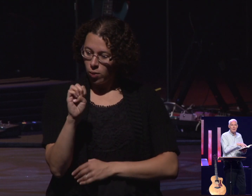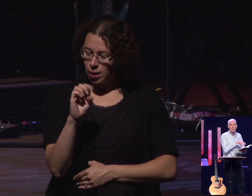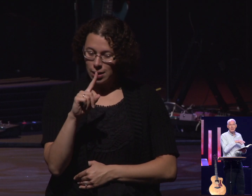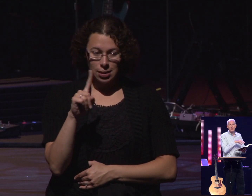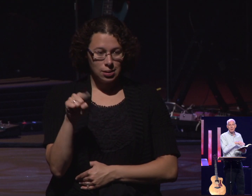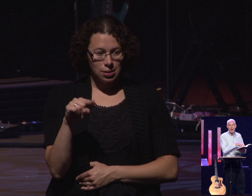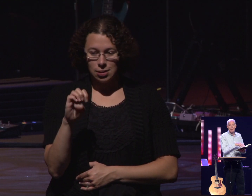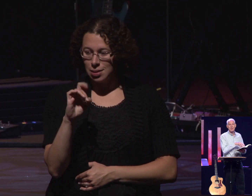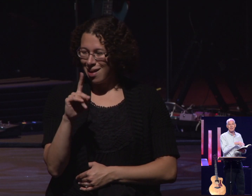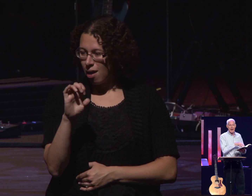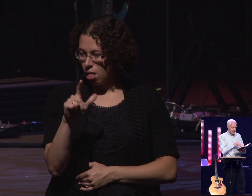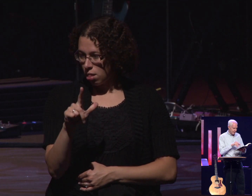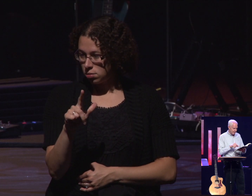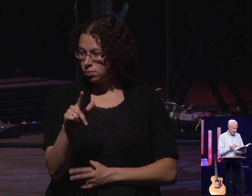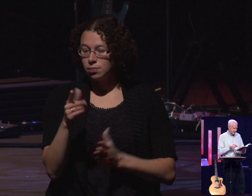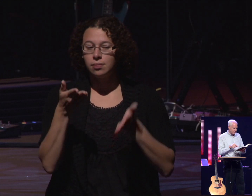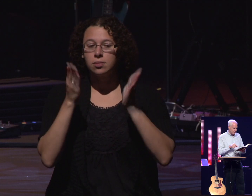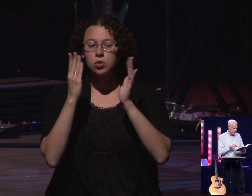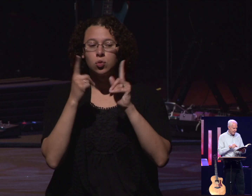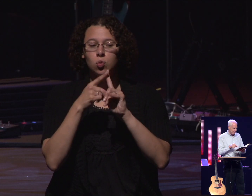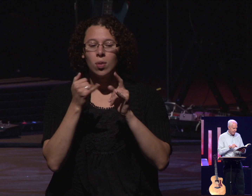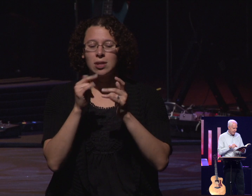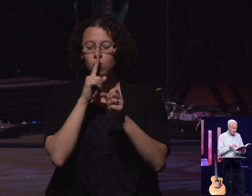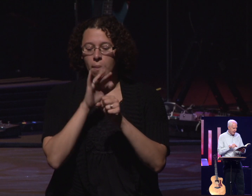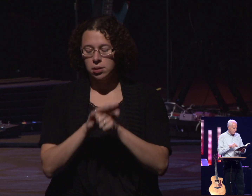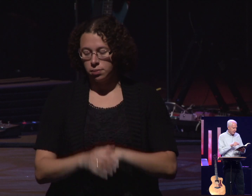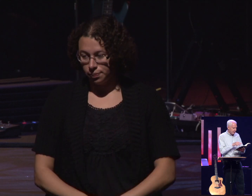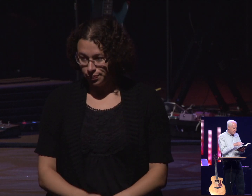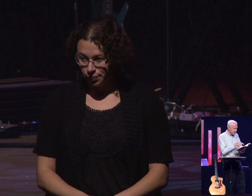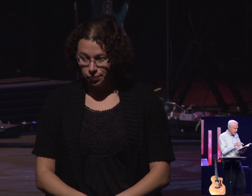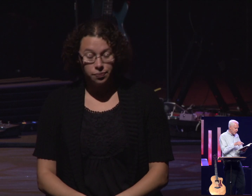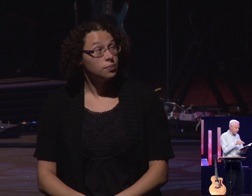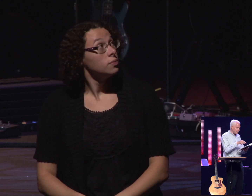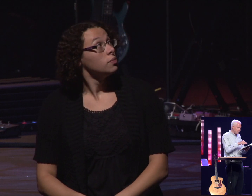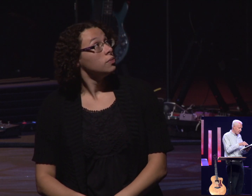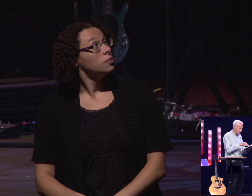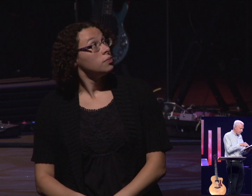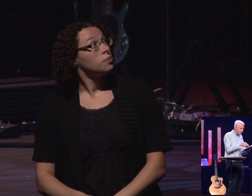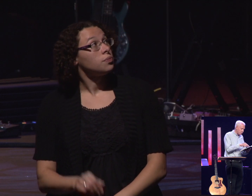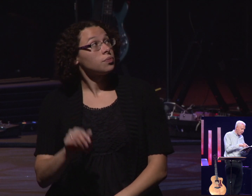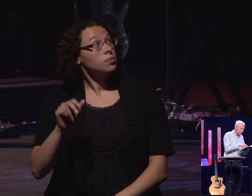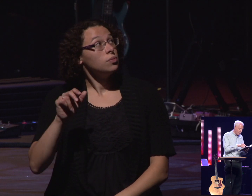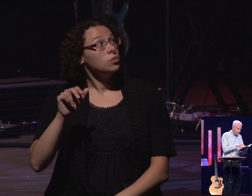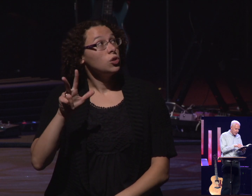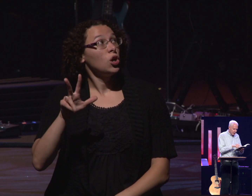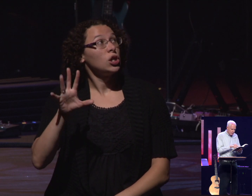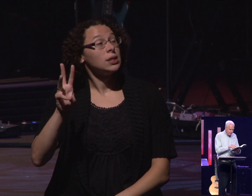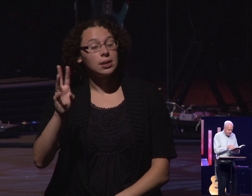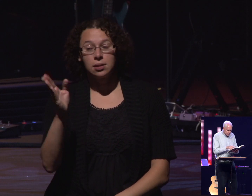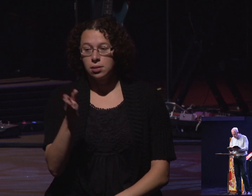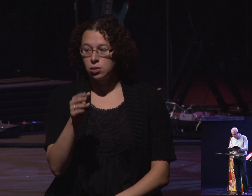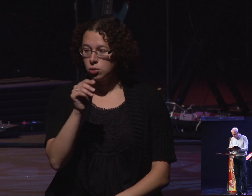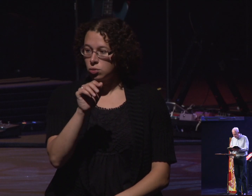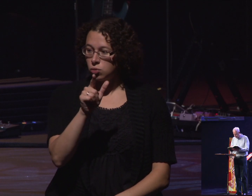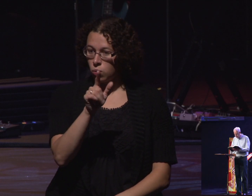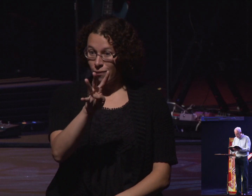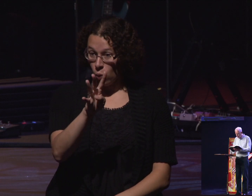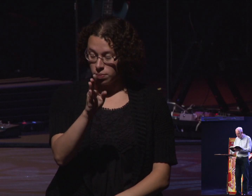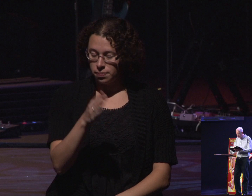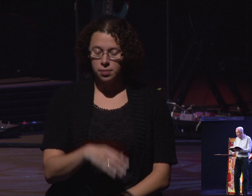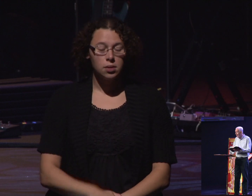And listen to these promises and how they affect us today. So there in Ezekiel, verse 24, we read this one.